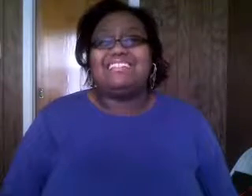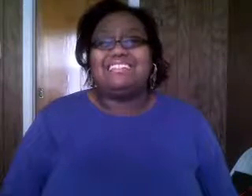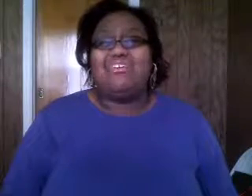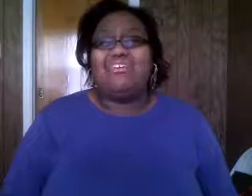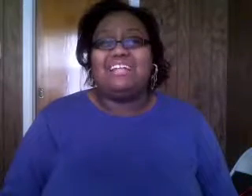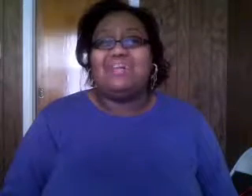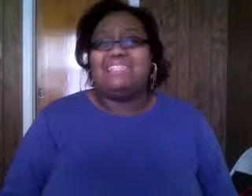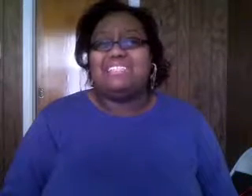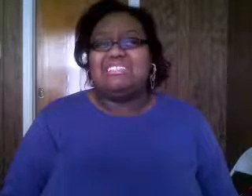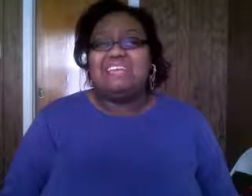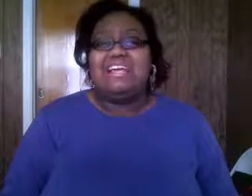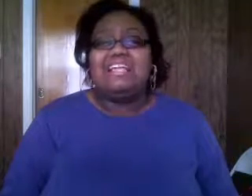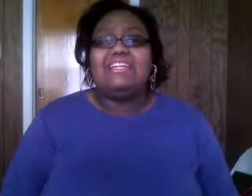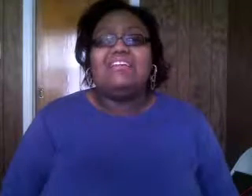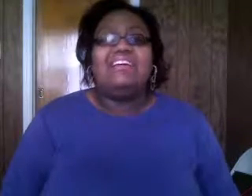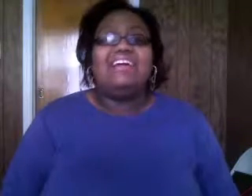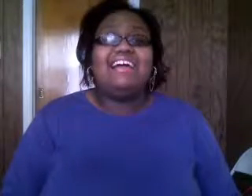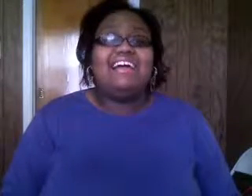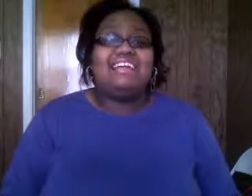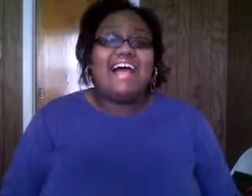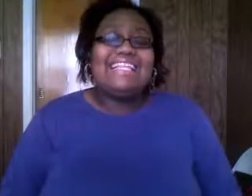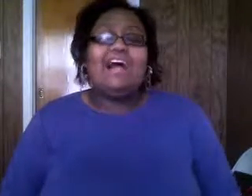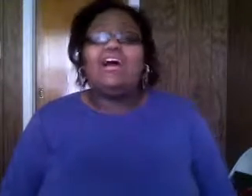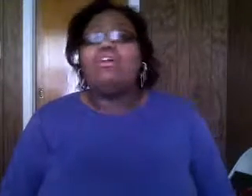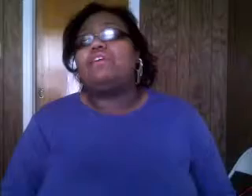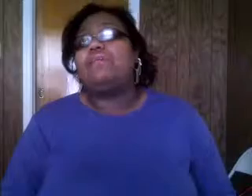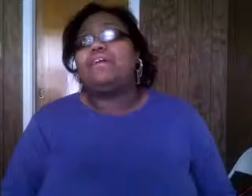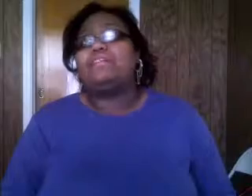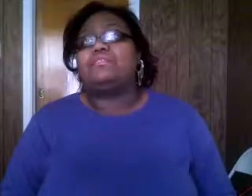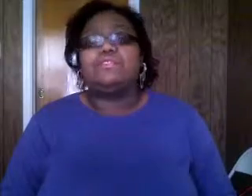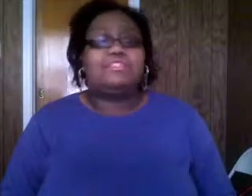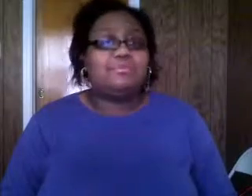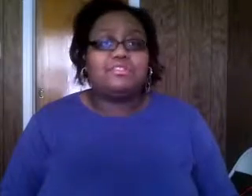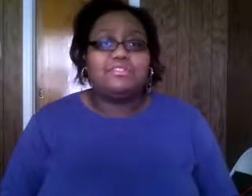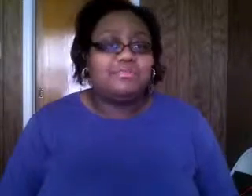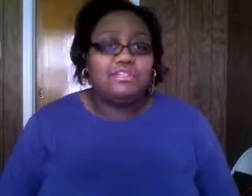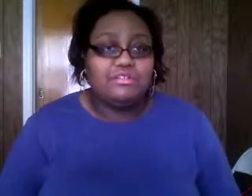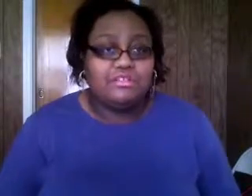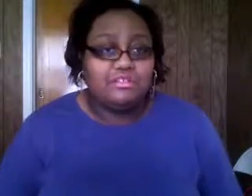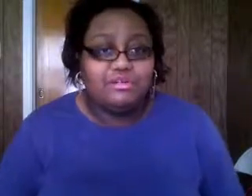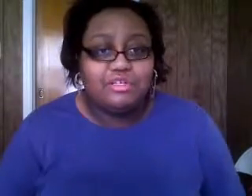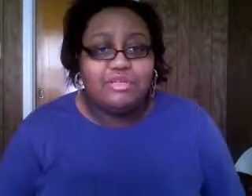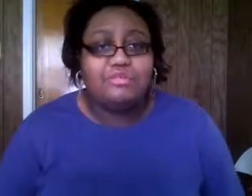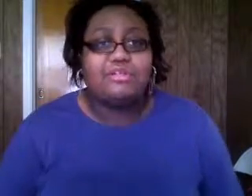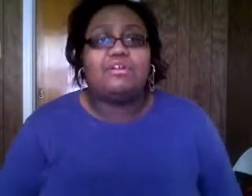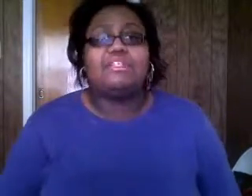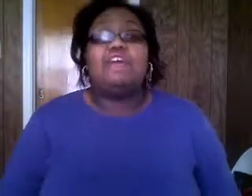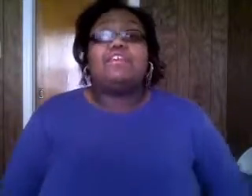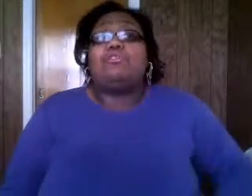of has a good heart i would say so you know yeah i think all of our past police superintendents have been good you know good men with good hearts for the most